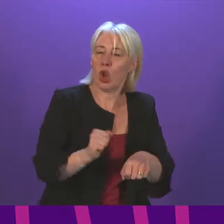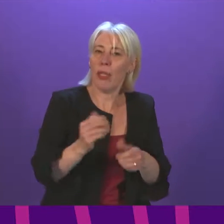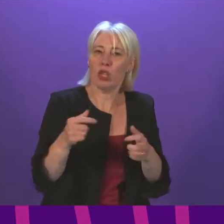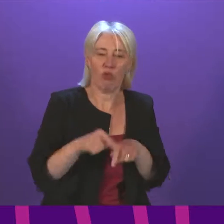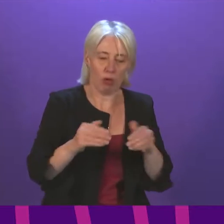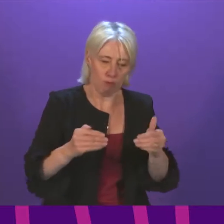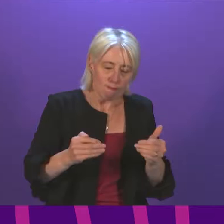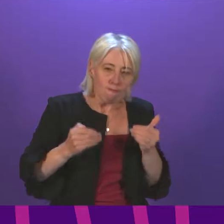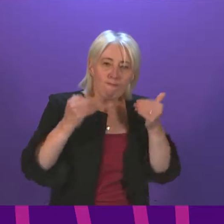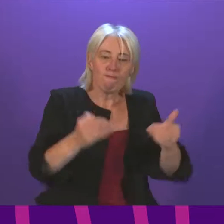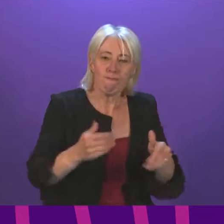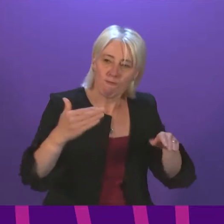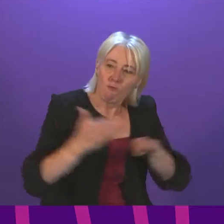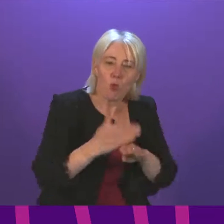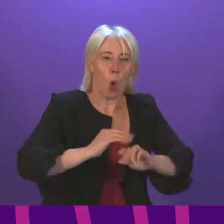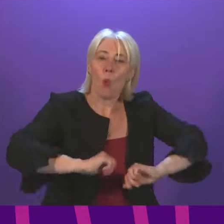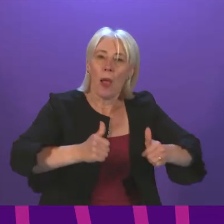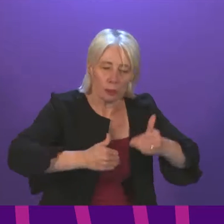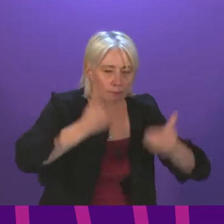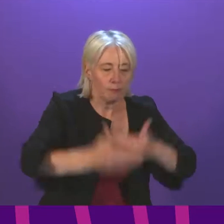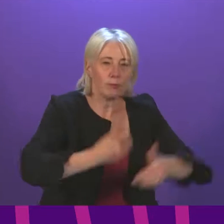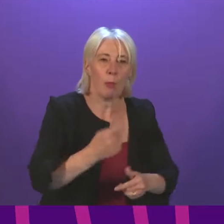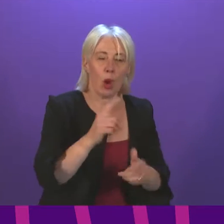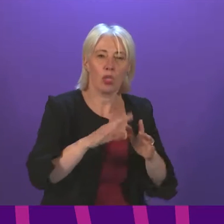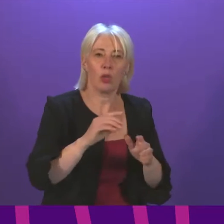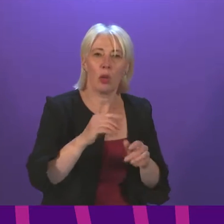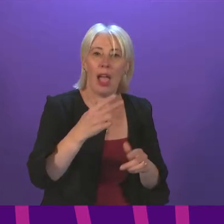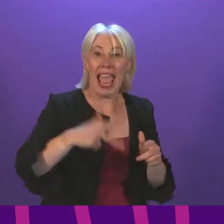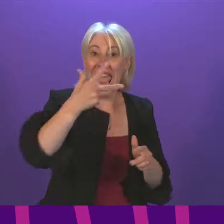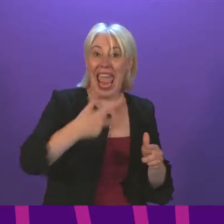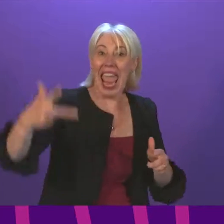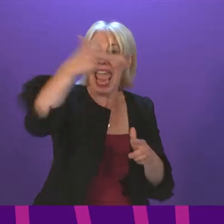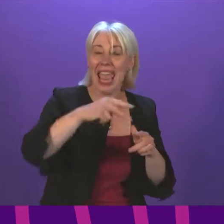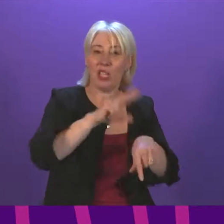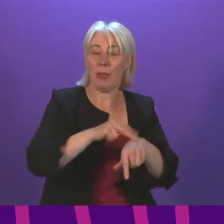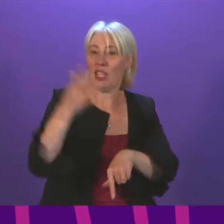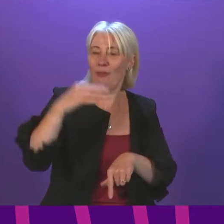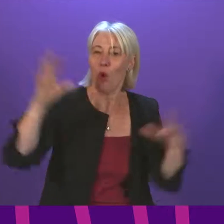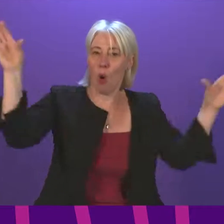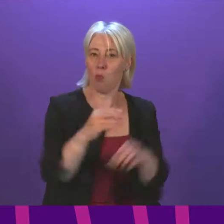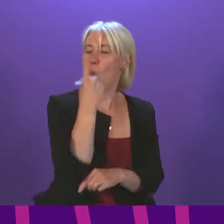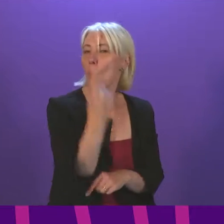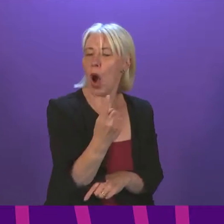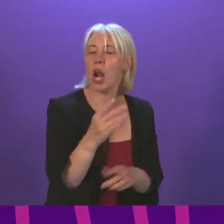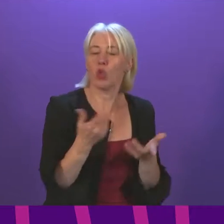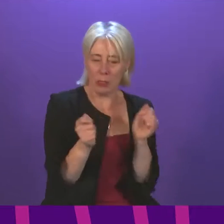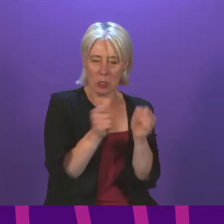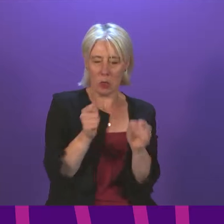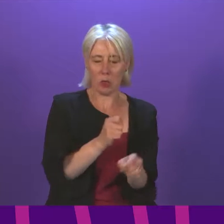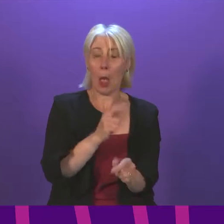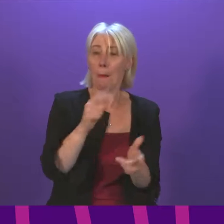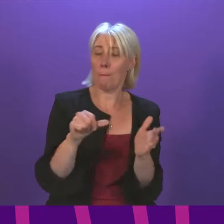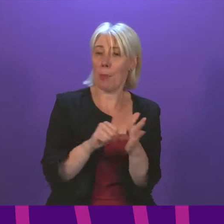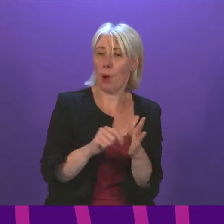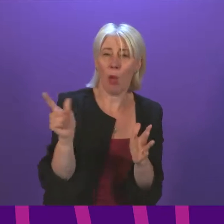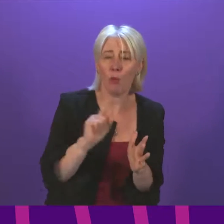driving forward the efficiencies that we'd expect to see from a single police force. The real source of problems, of course, in terms of financing is the Tory government, which has